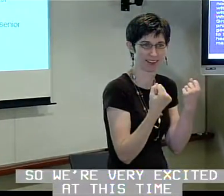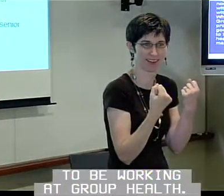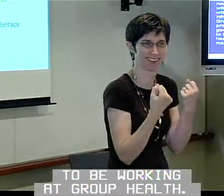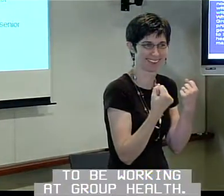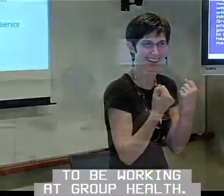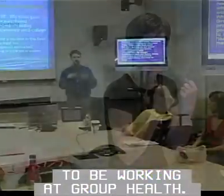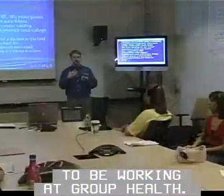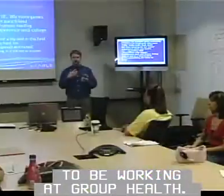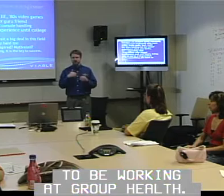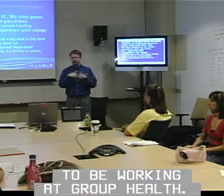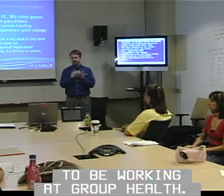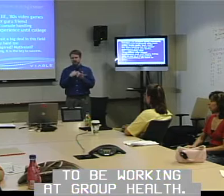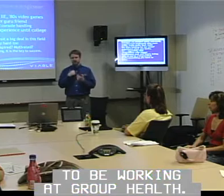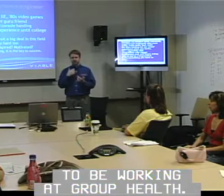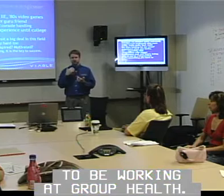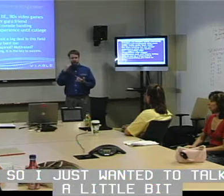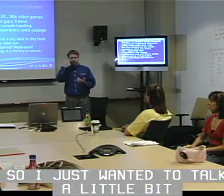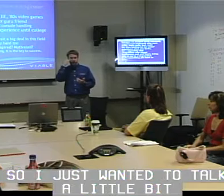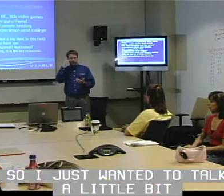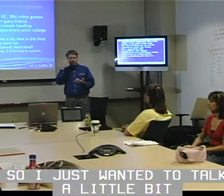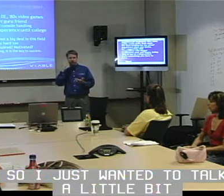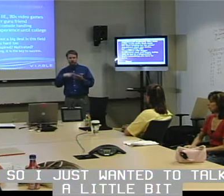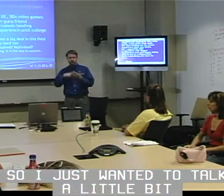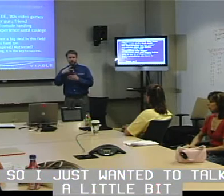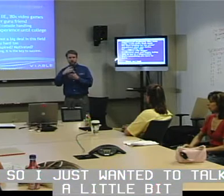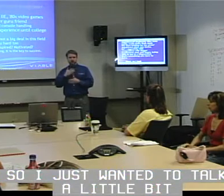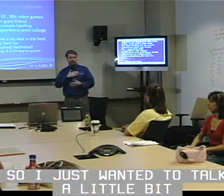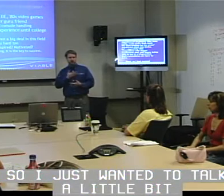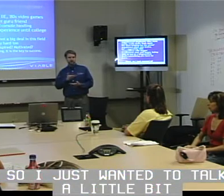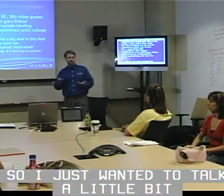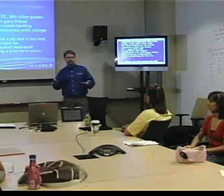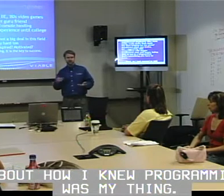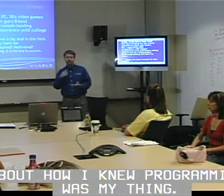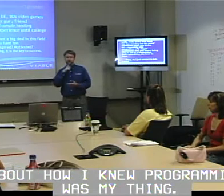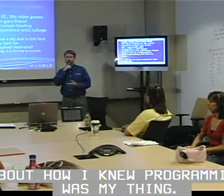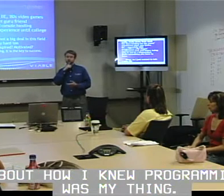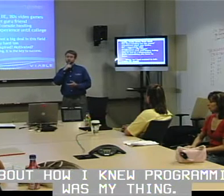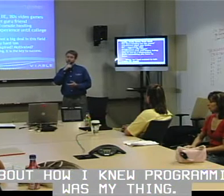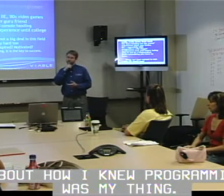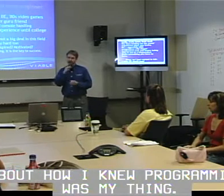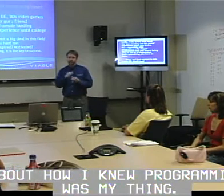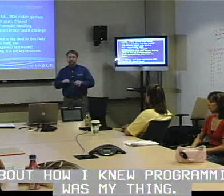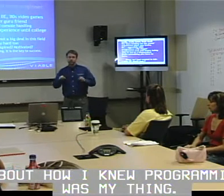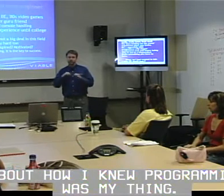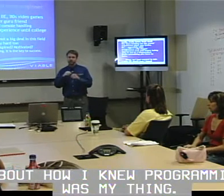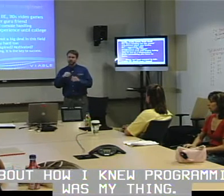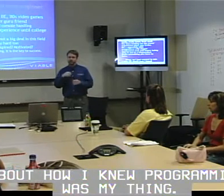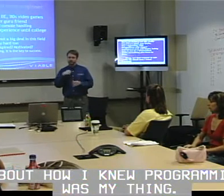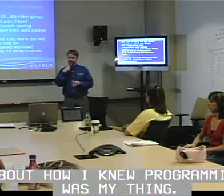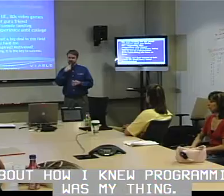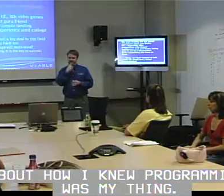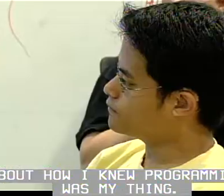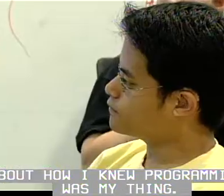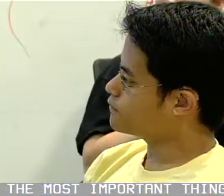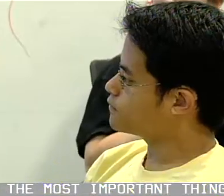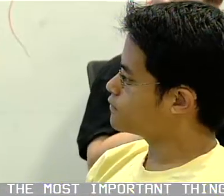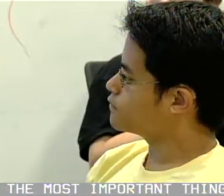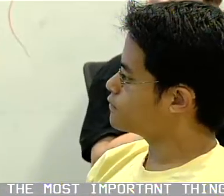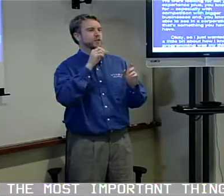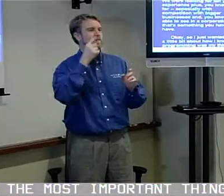at group health. So I just wanted to talk a little bit about how I knew programming was my thing. The